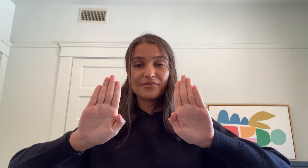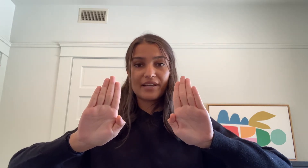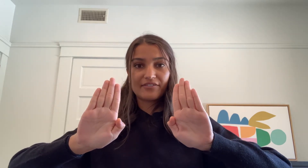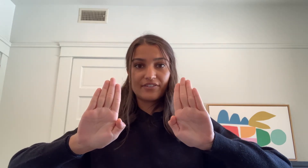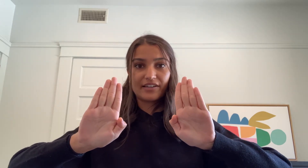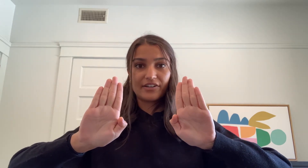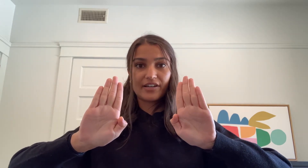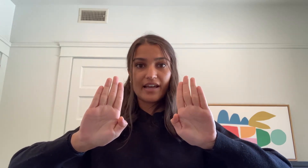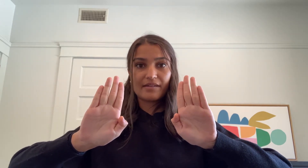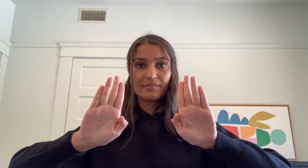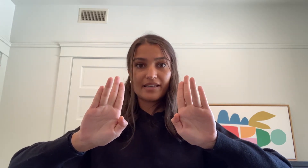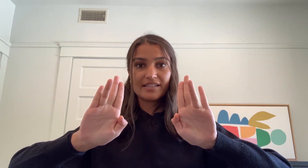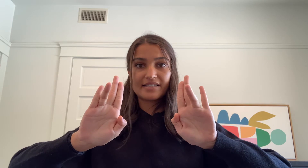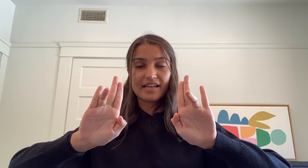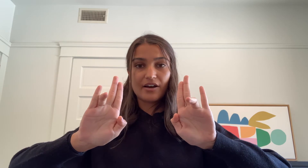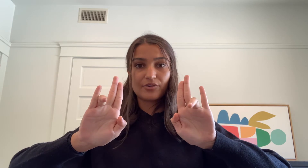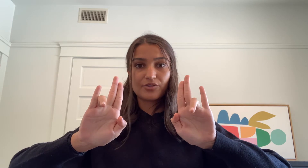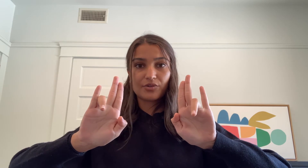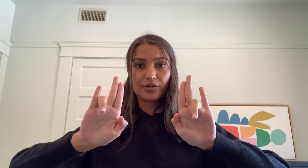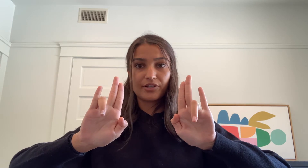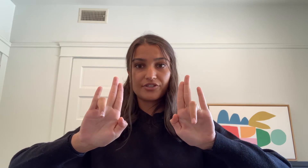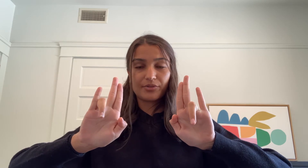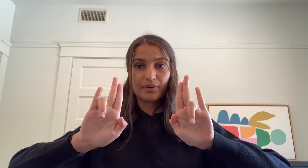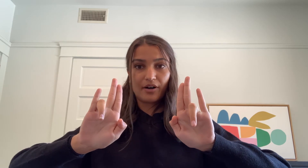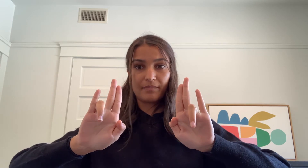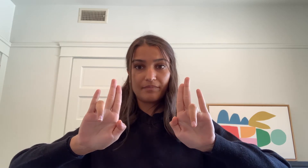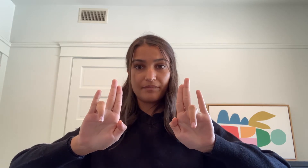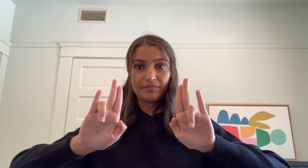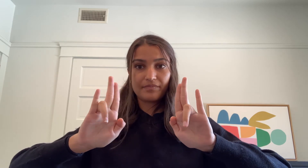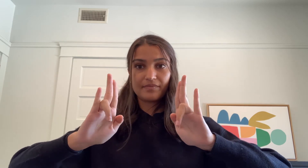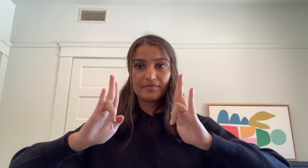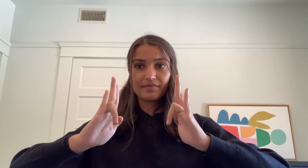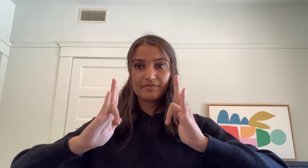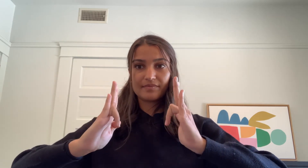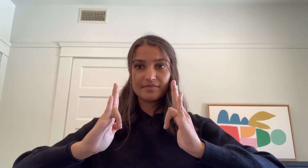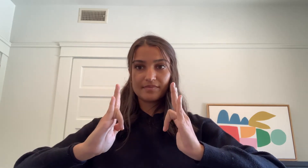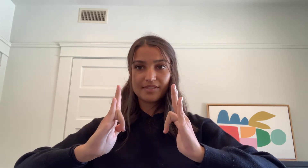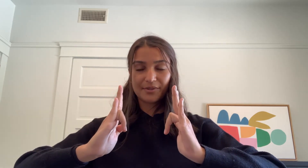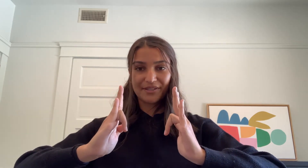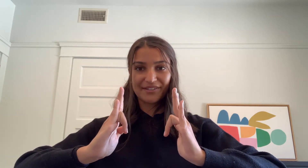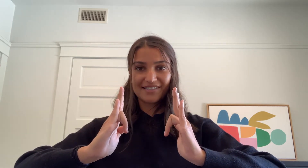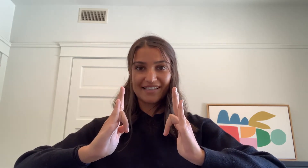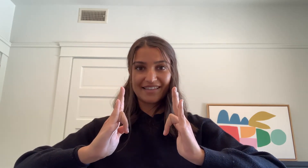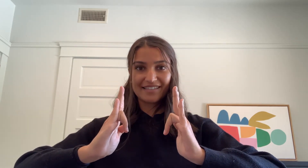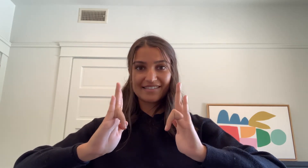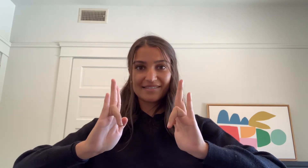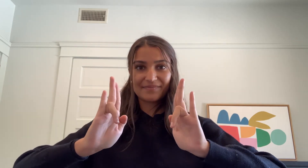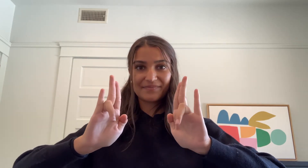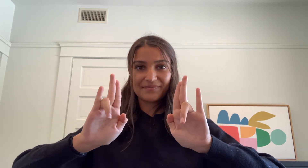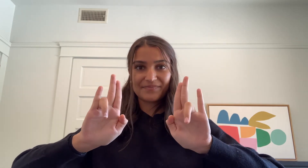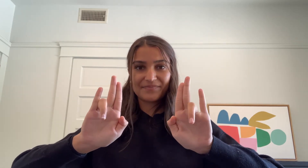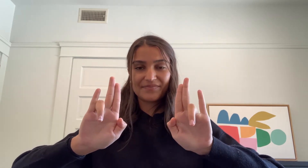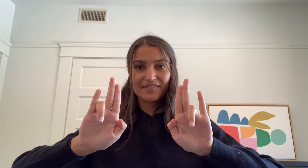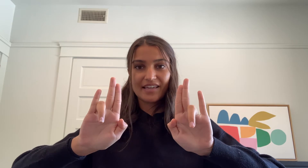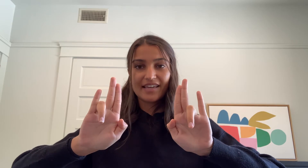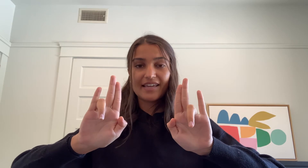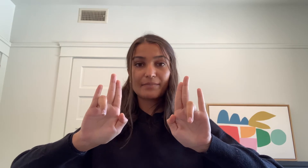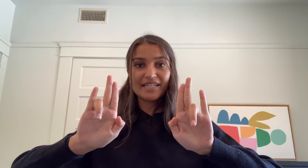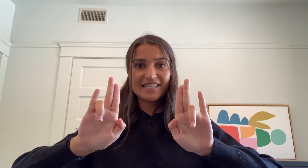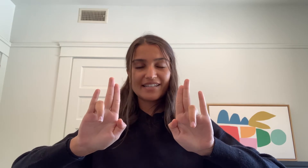ring finger and bend it down towards your palm. So it looks like this. It might take a